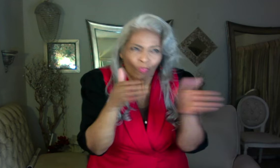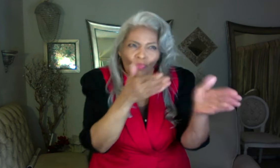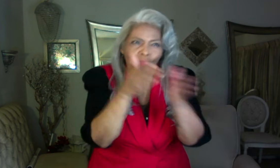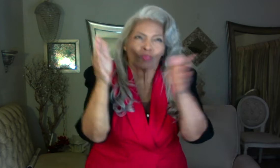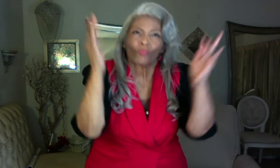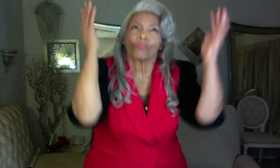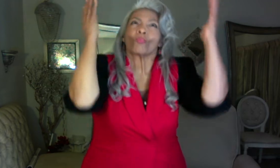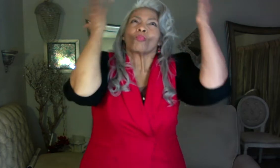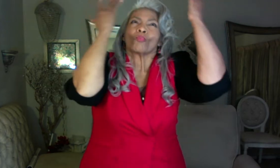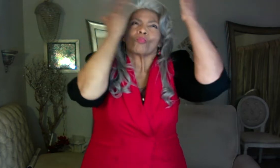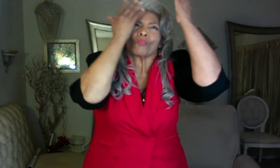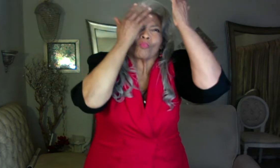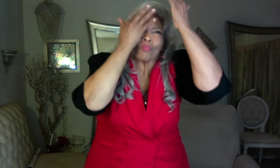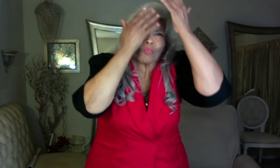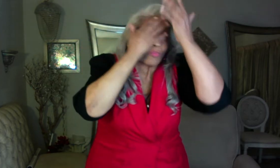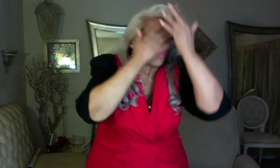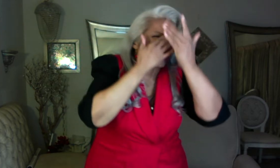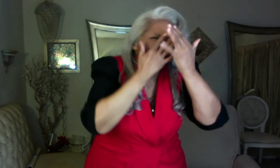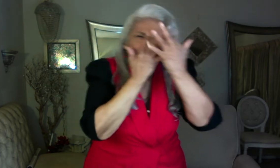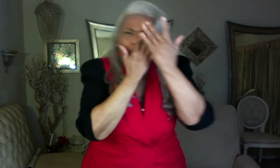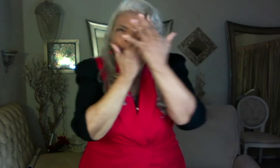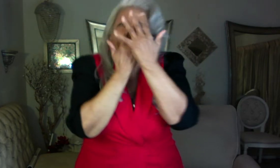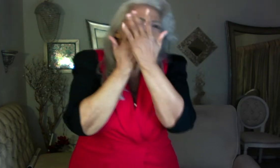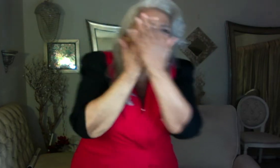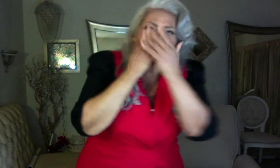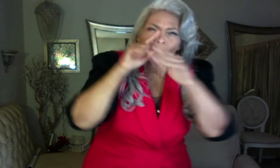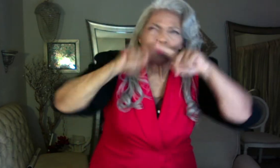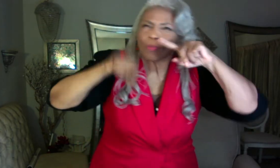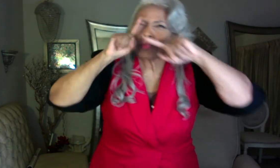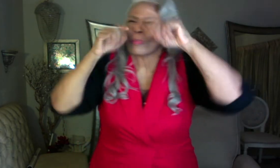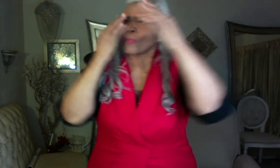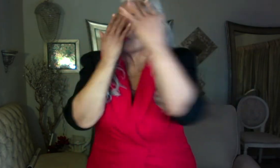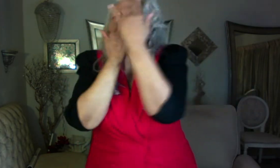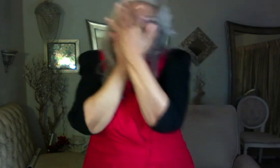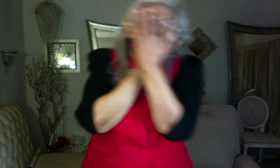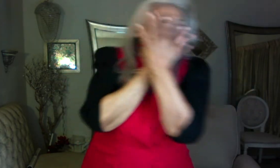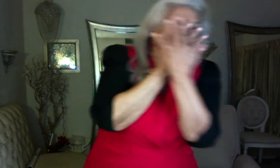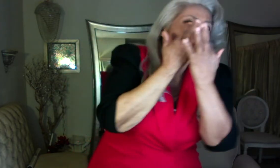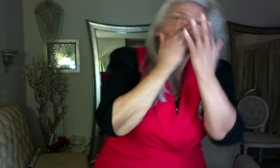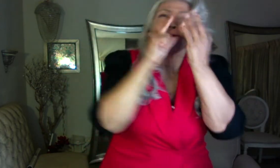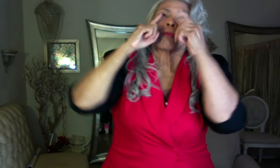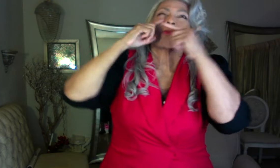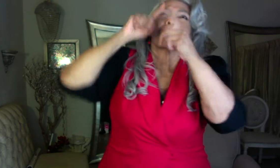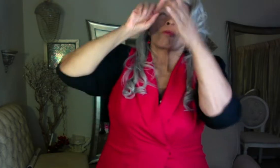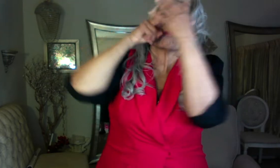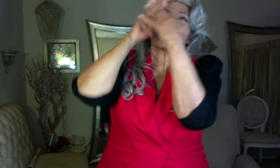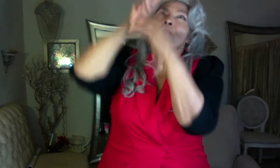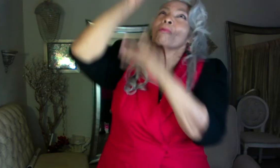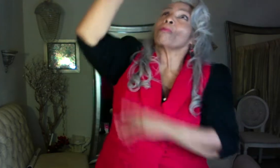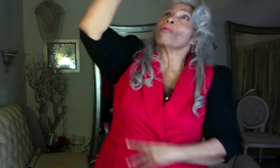grows dim and you just cannot see him. Where is he?